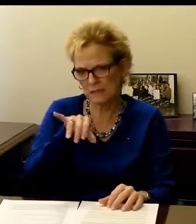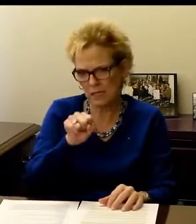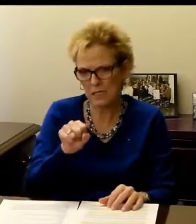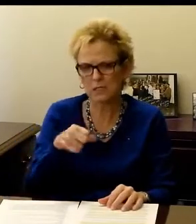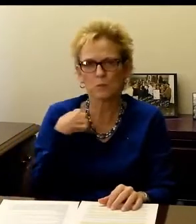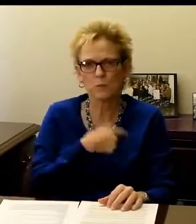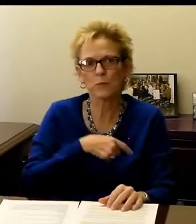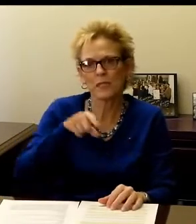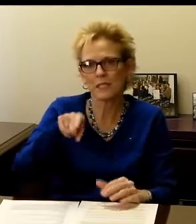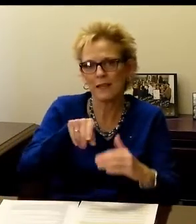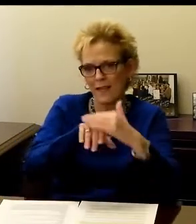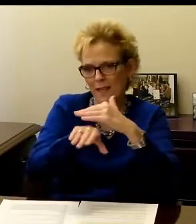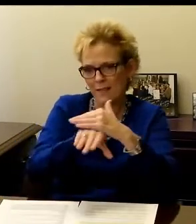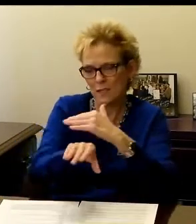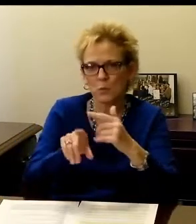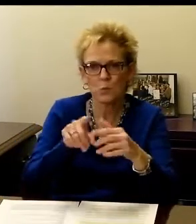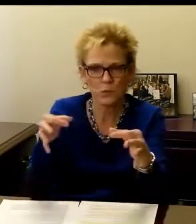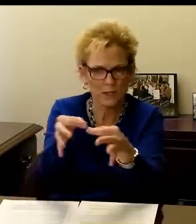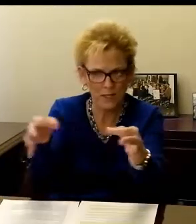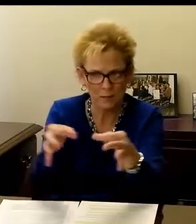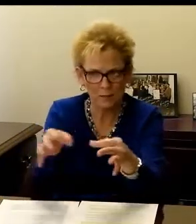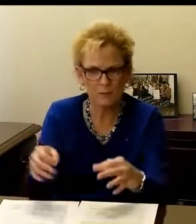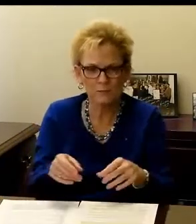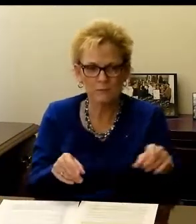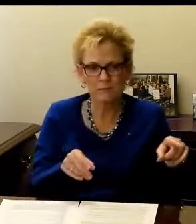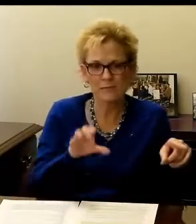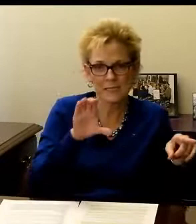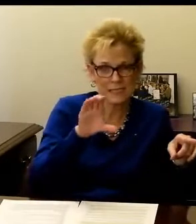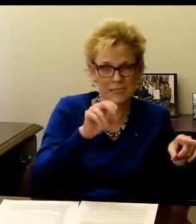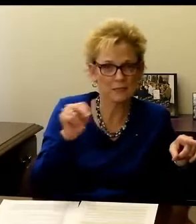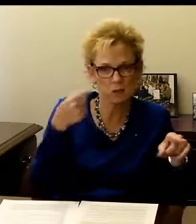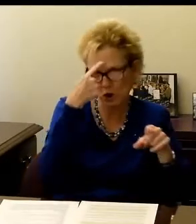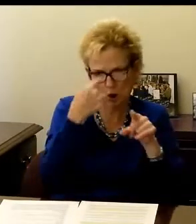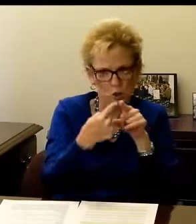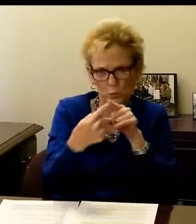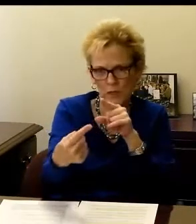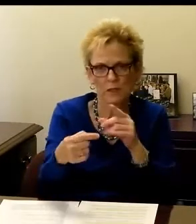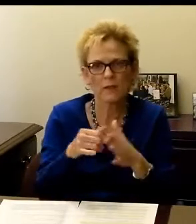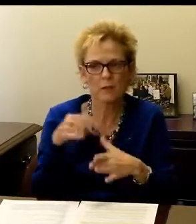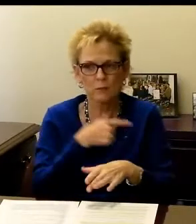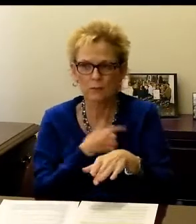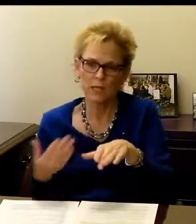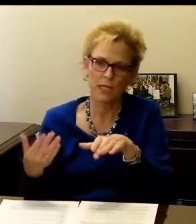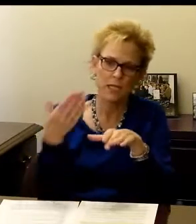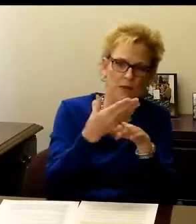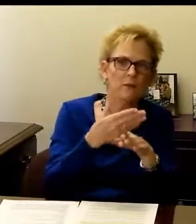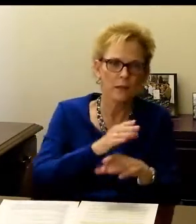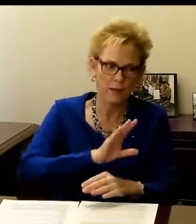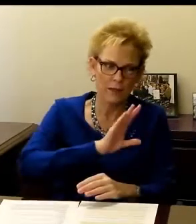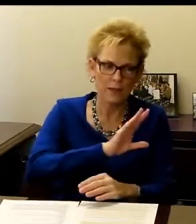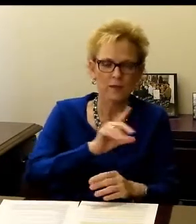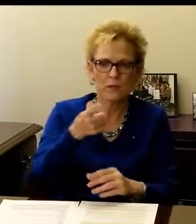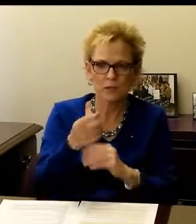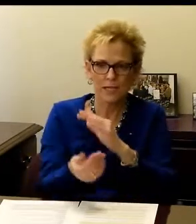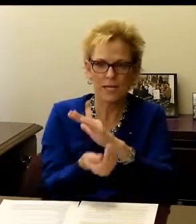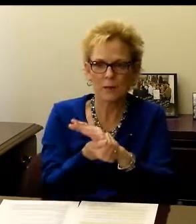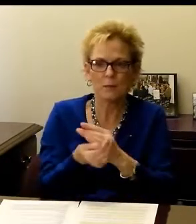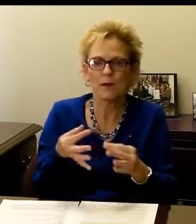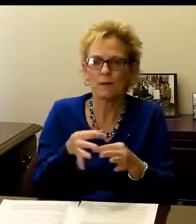The first level agrees with GLAAD that we need access to captioning. CNN.com disagrees,